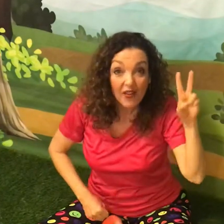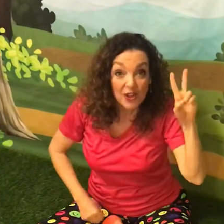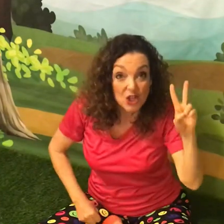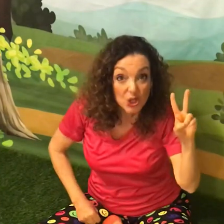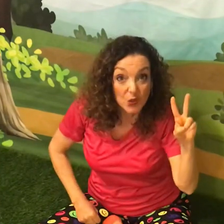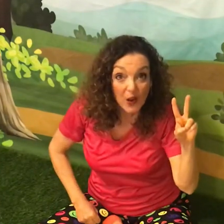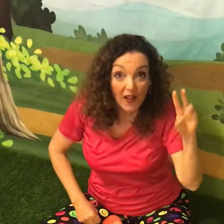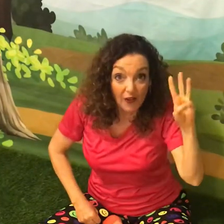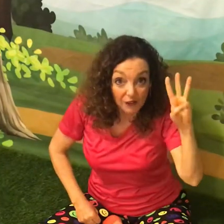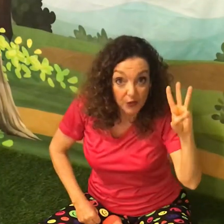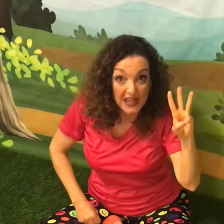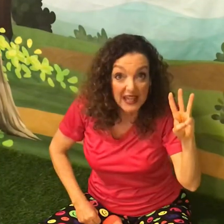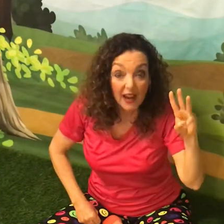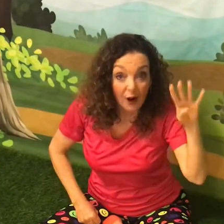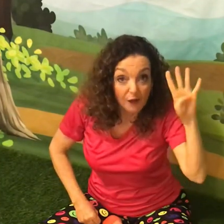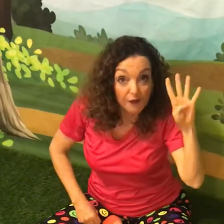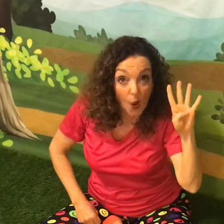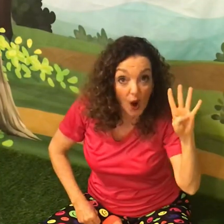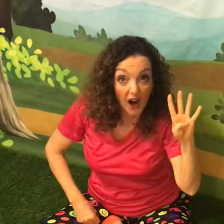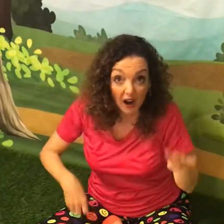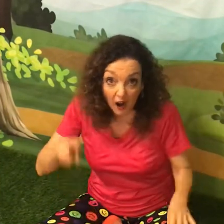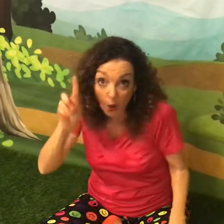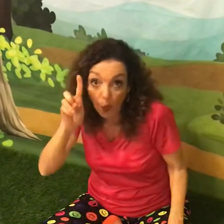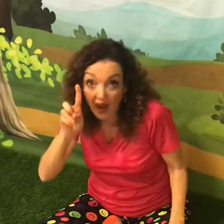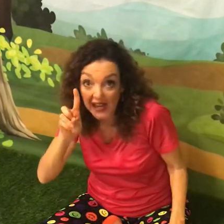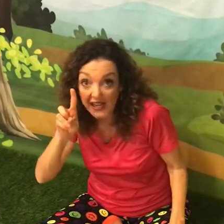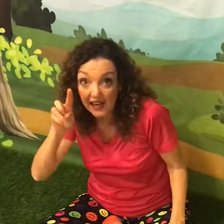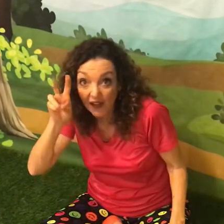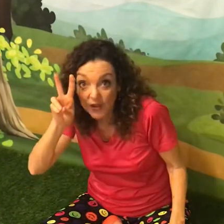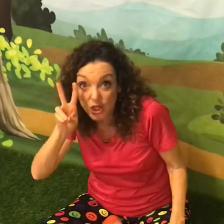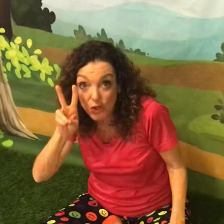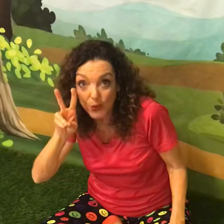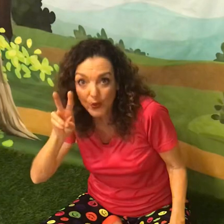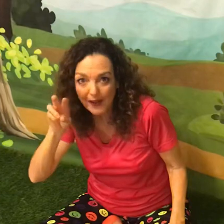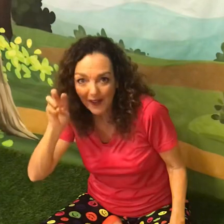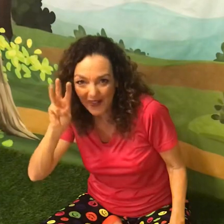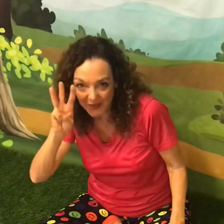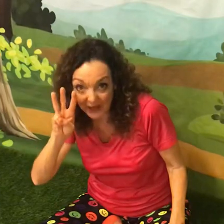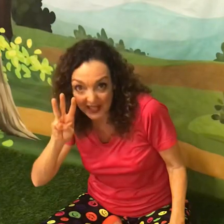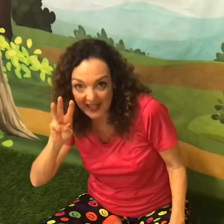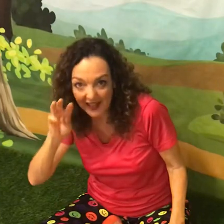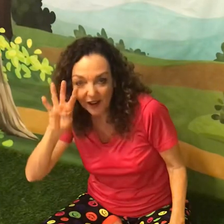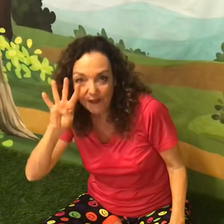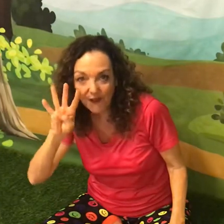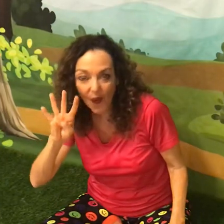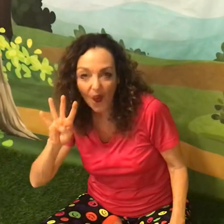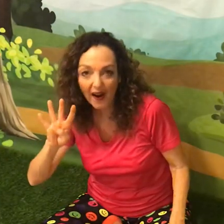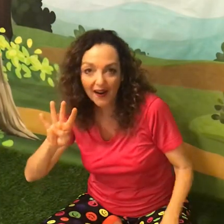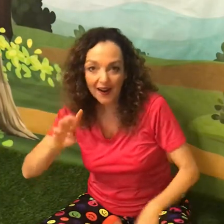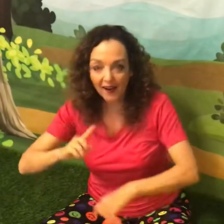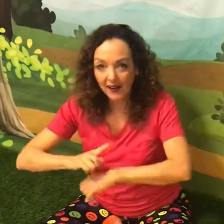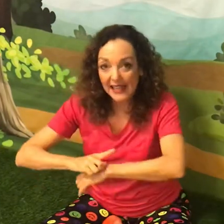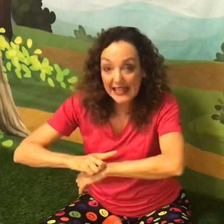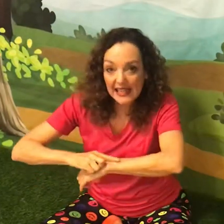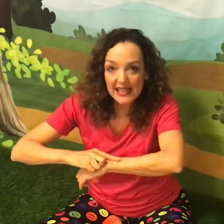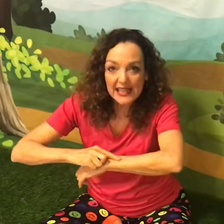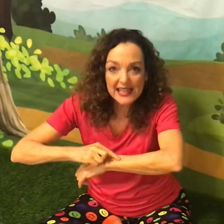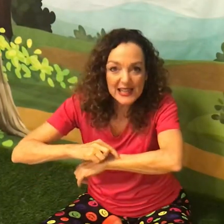two, three, four. One, two, three, four. Itty